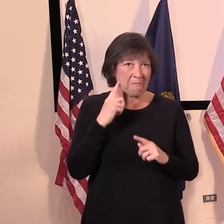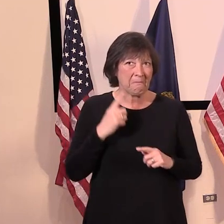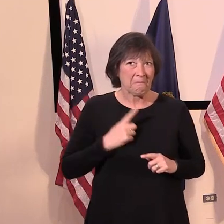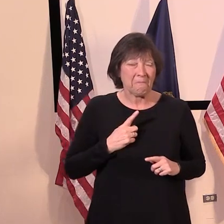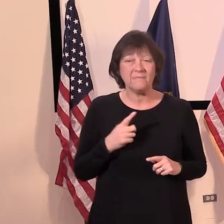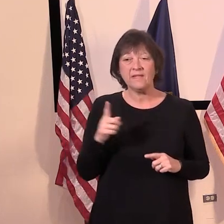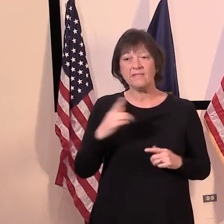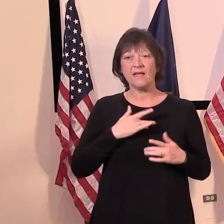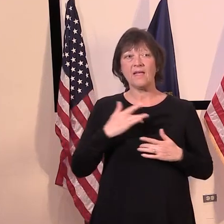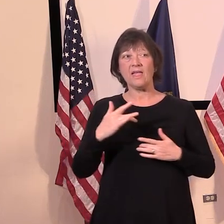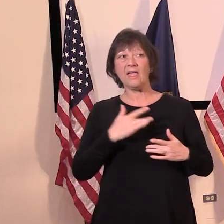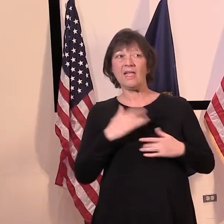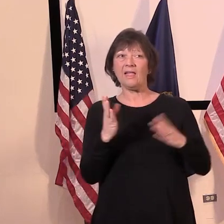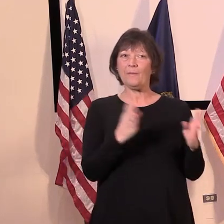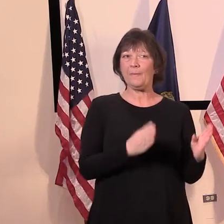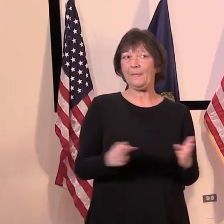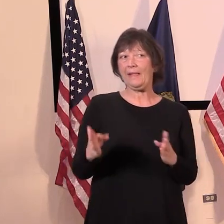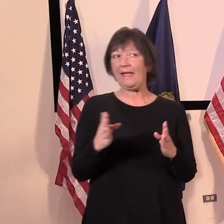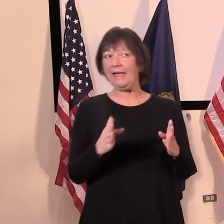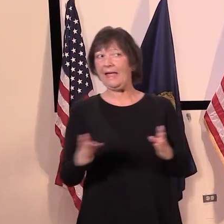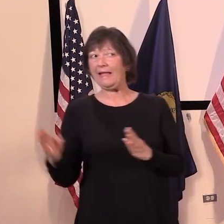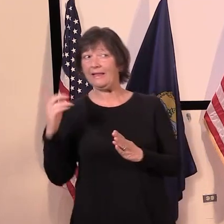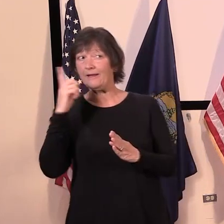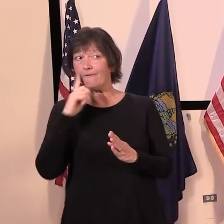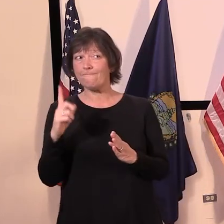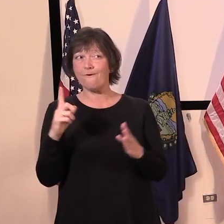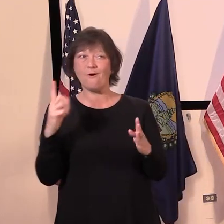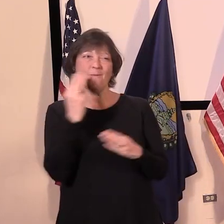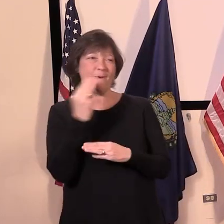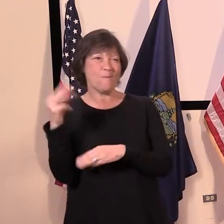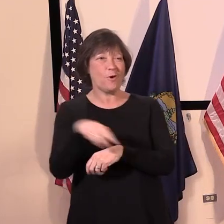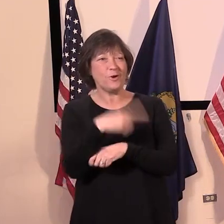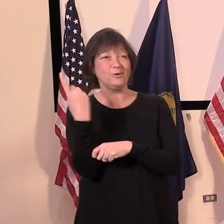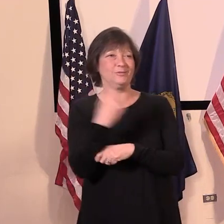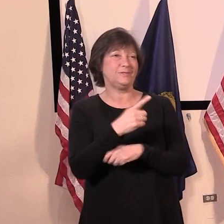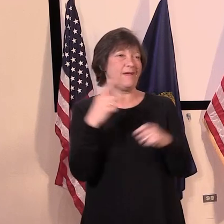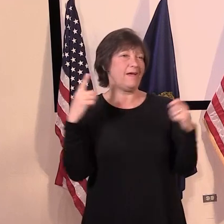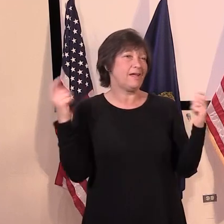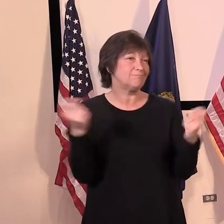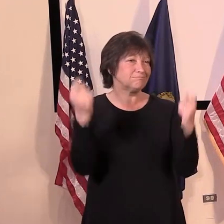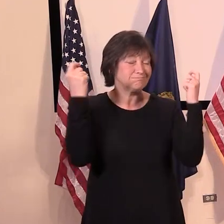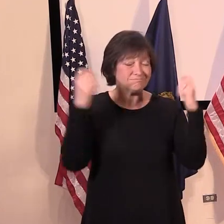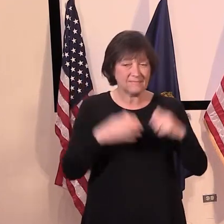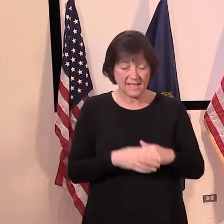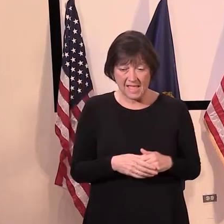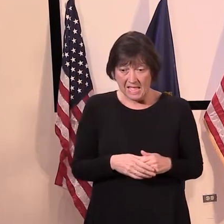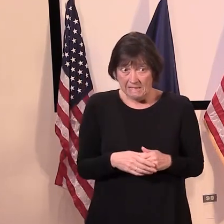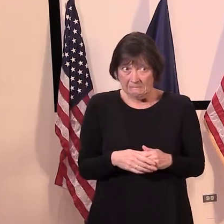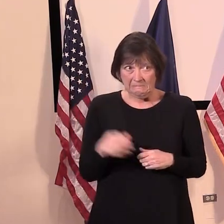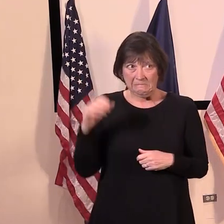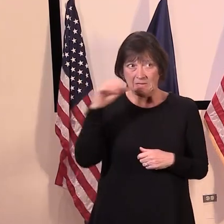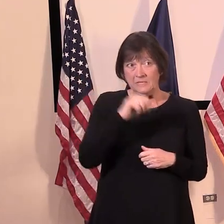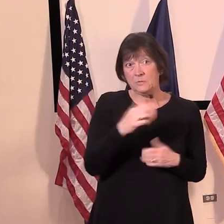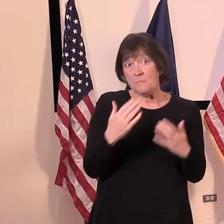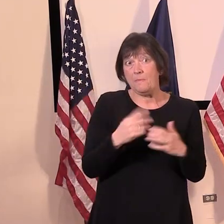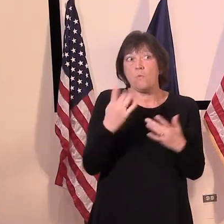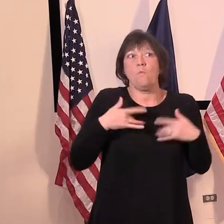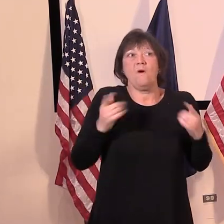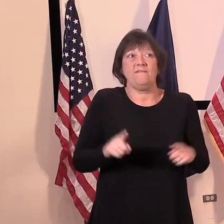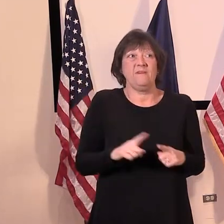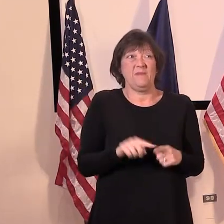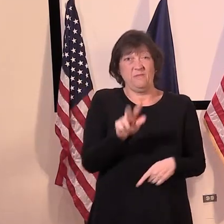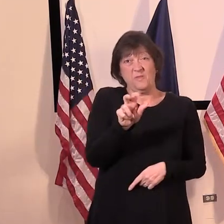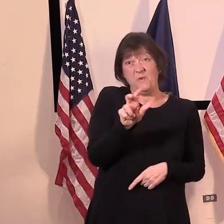concerned about planning for large Memorial Day events. In one case, there will probably be about 300 or 400 people at an event.